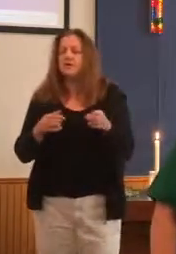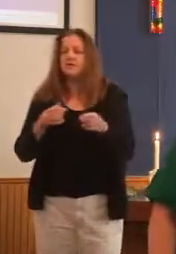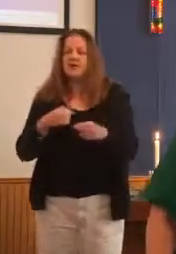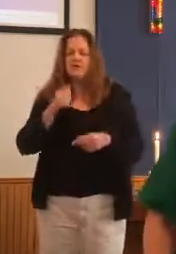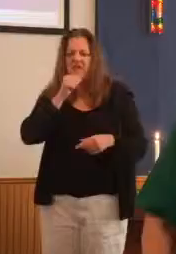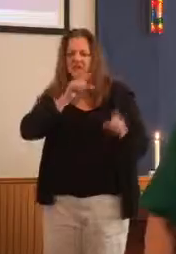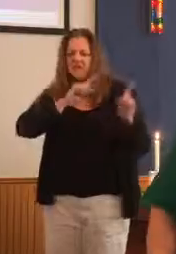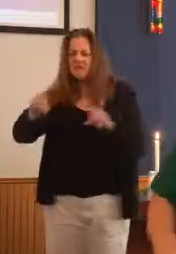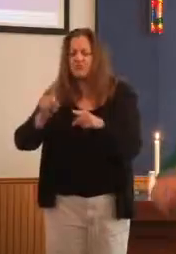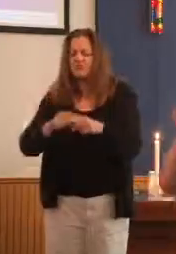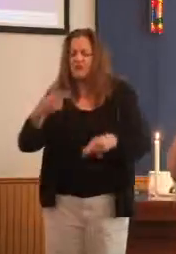reunion because